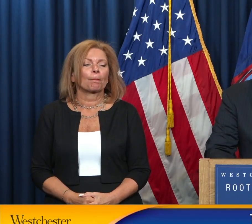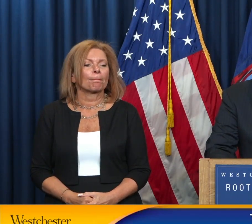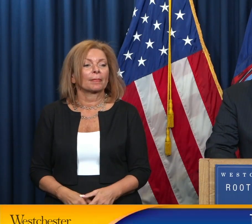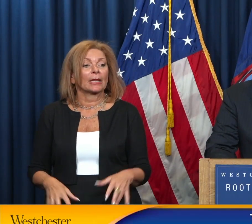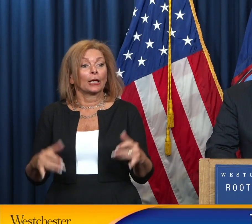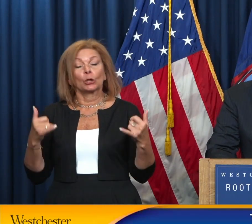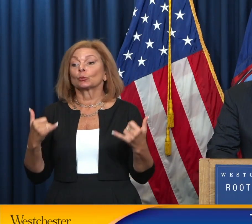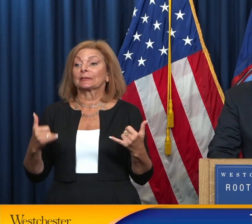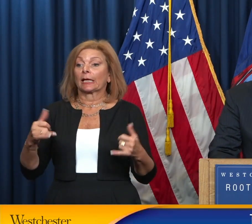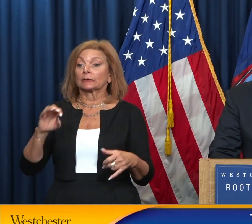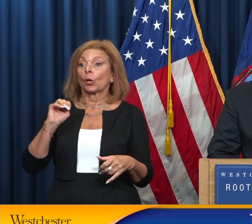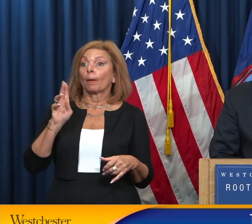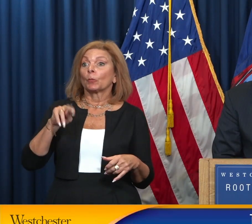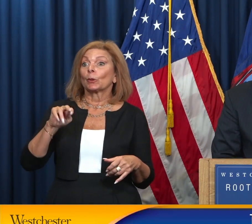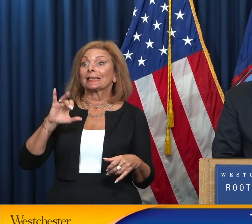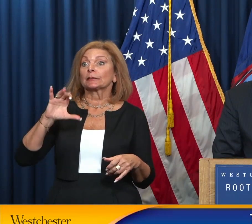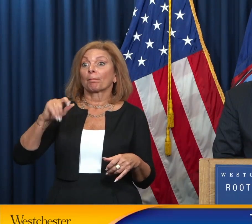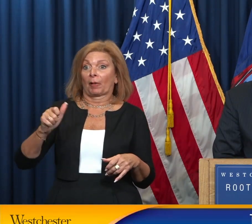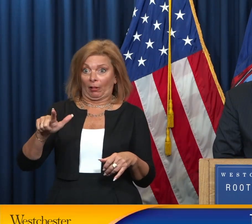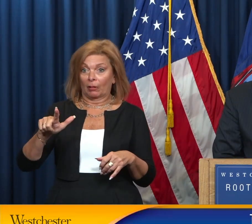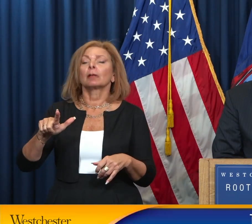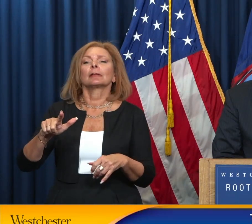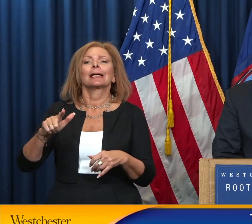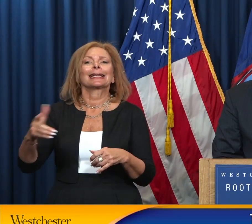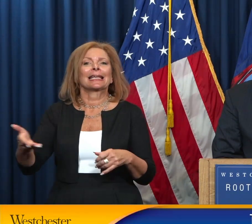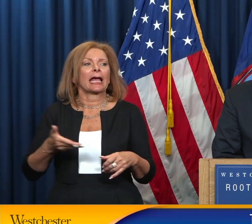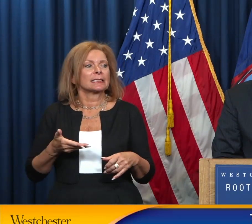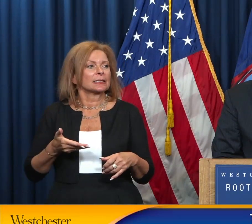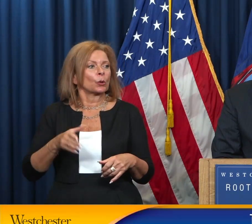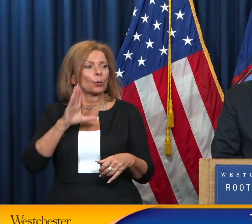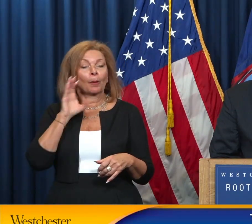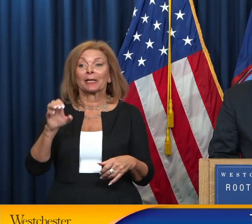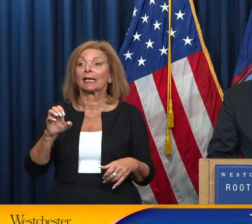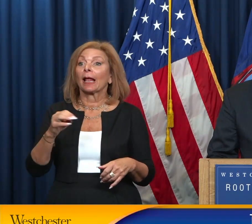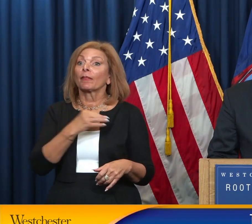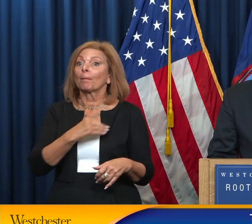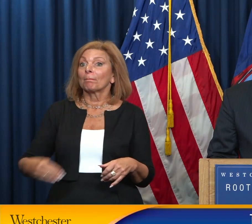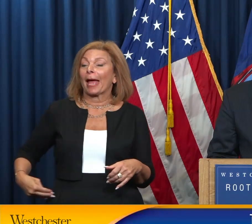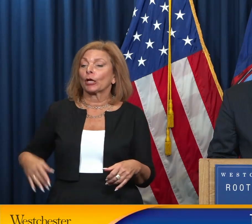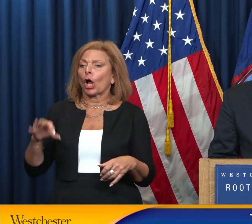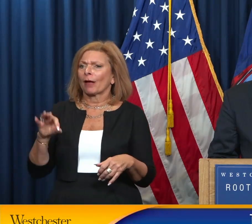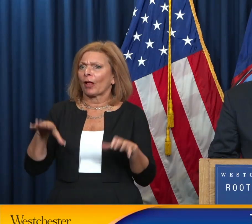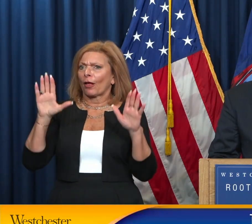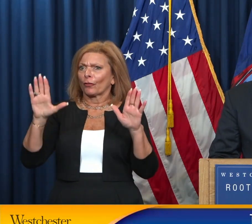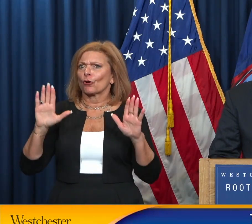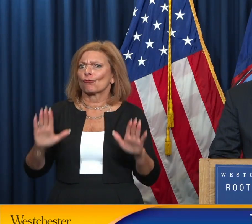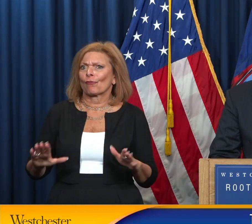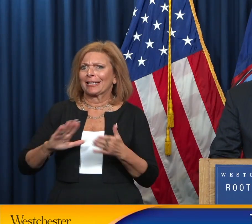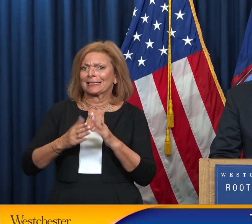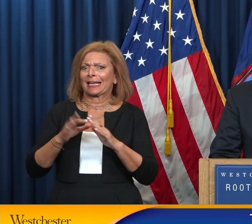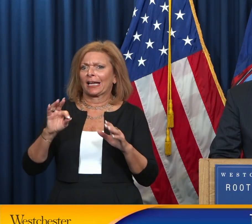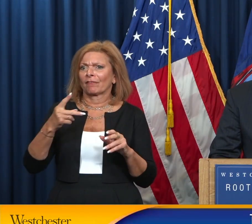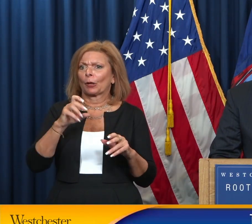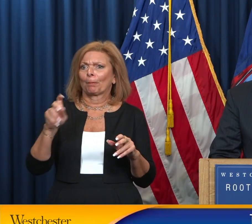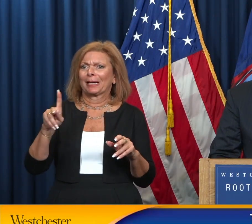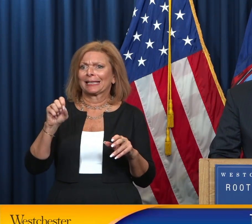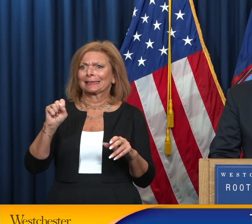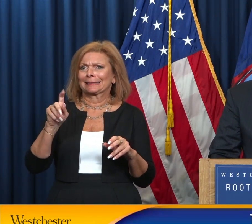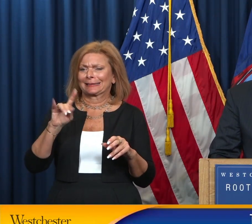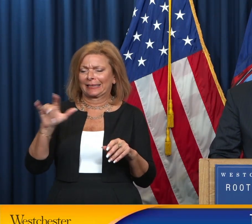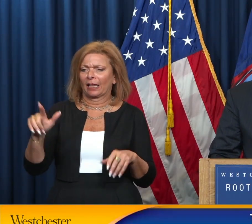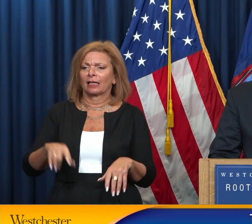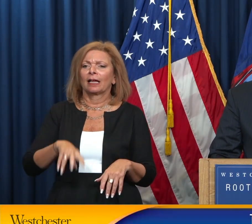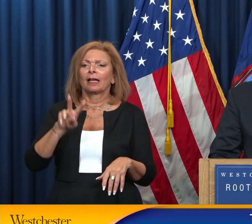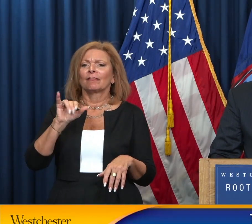Today's municipal guest is going to be the mayor of the great city of Peekskill, Vivian McKenzie.